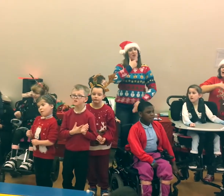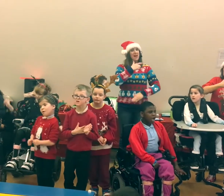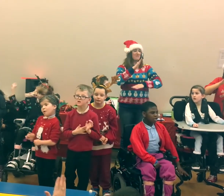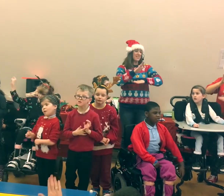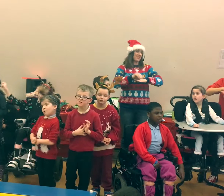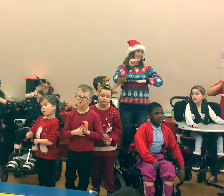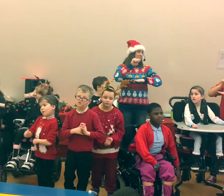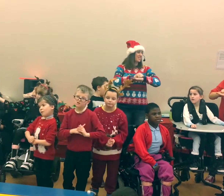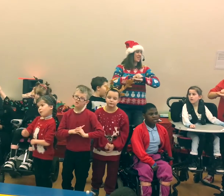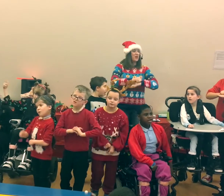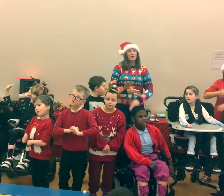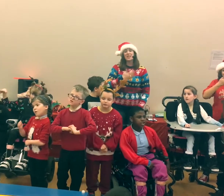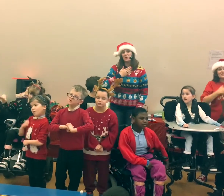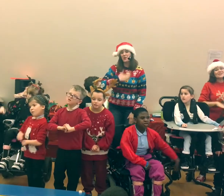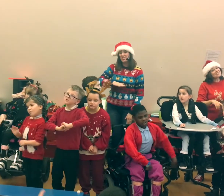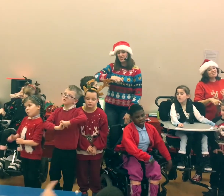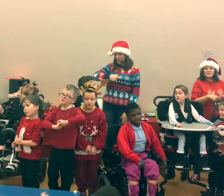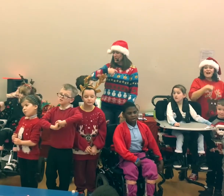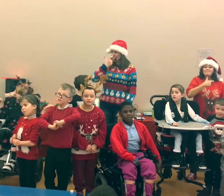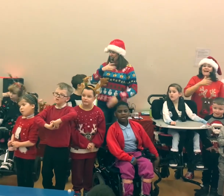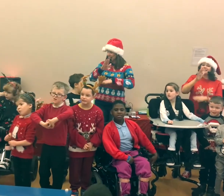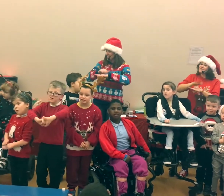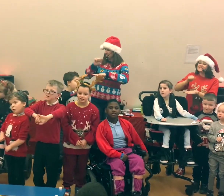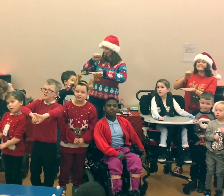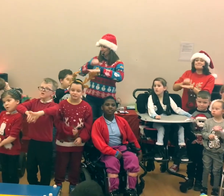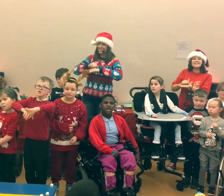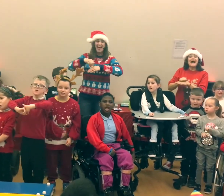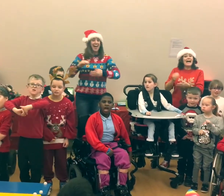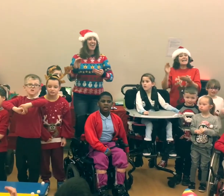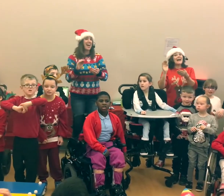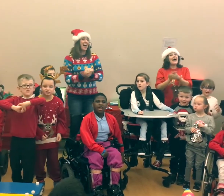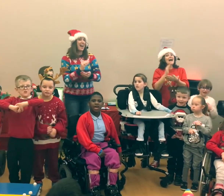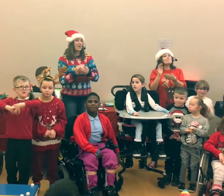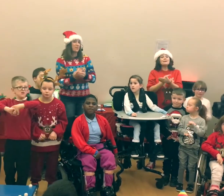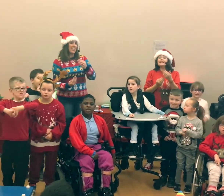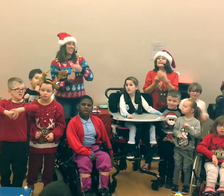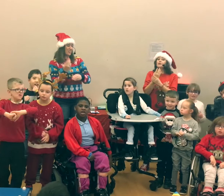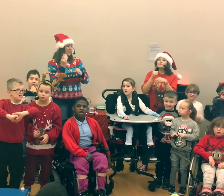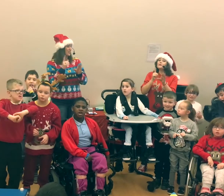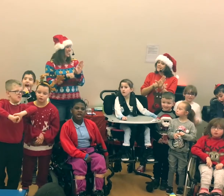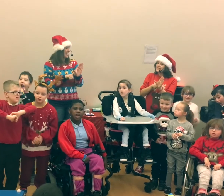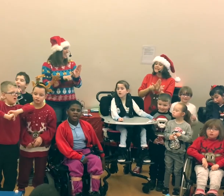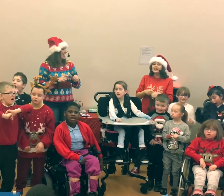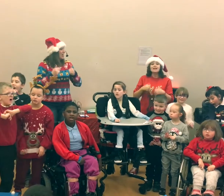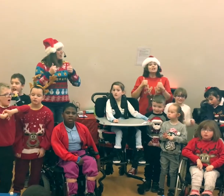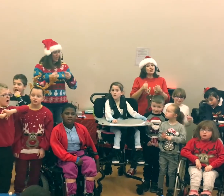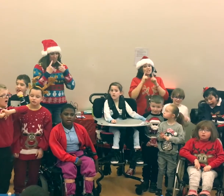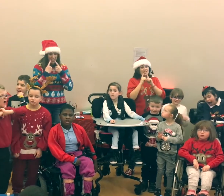Merry Christmas. We wish you a Merry Christmas and a Happy New Year. Good